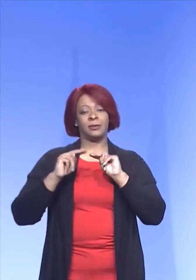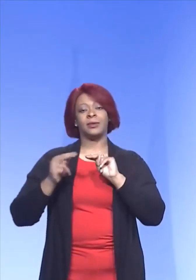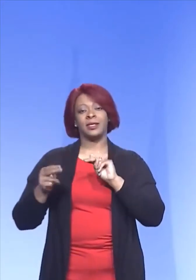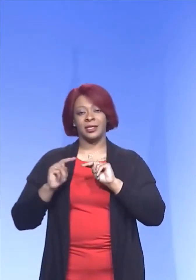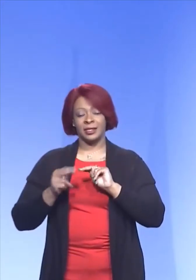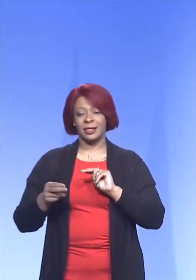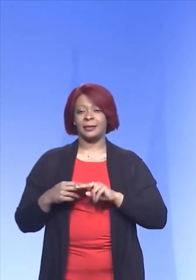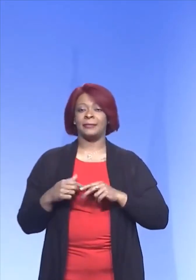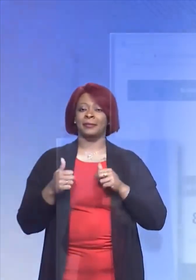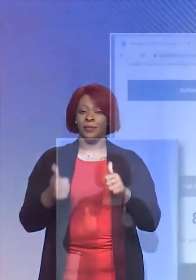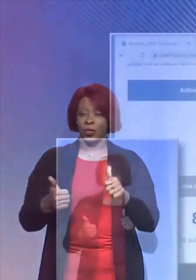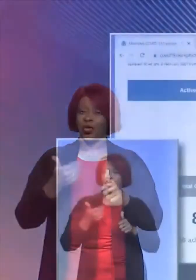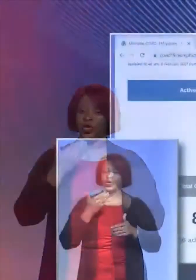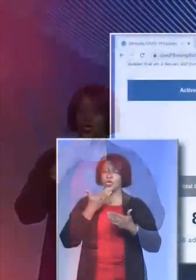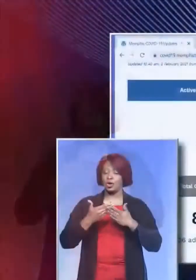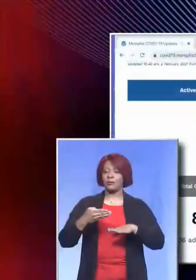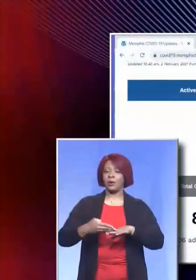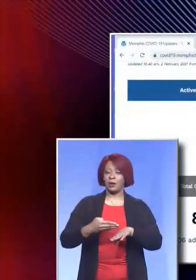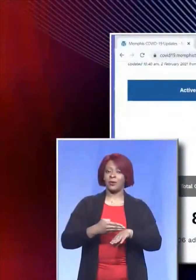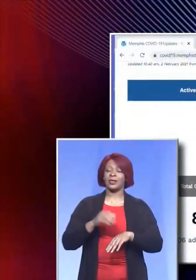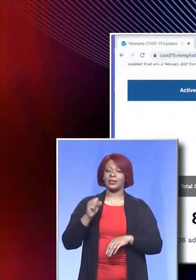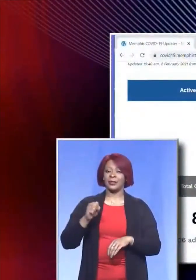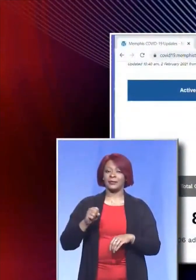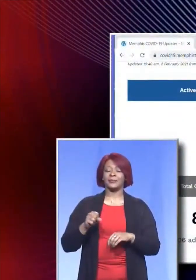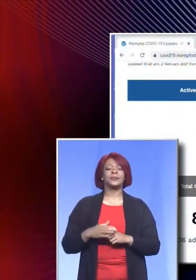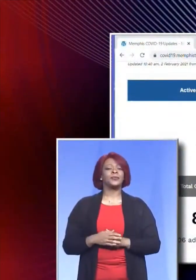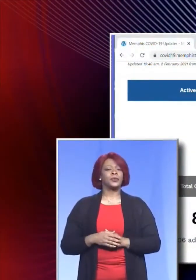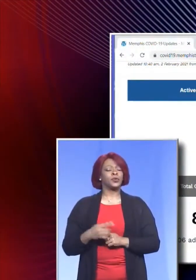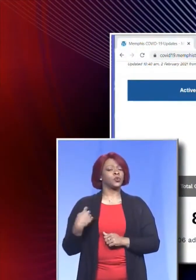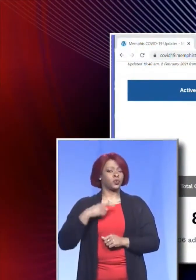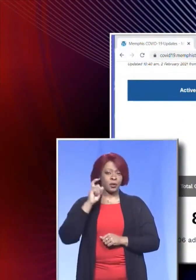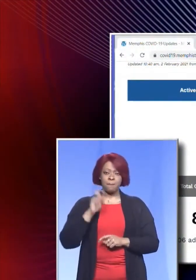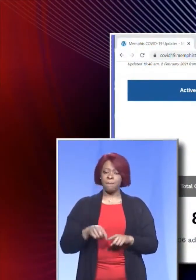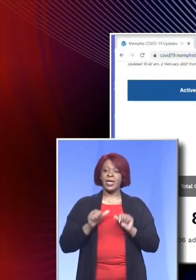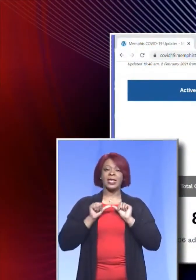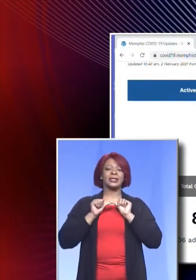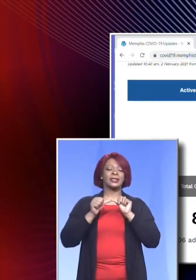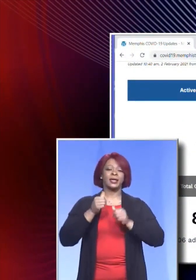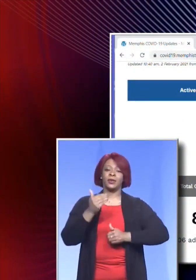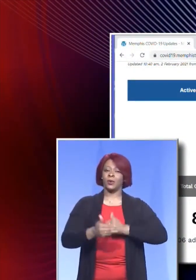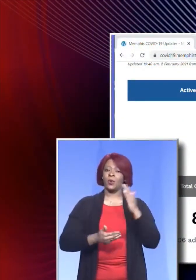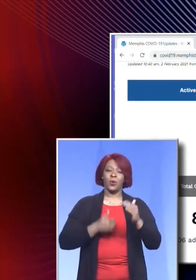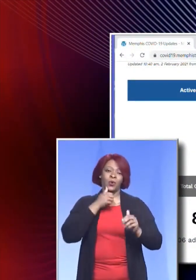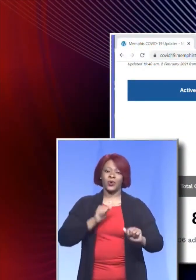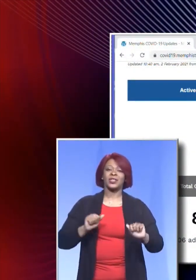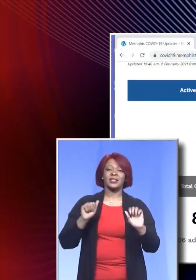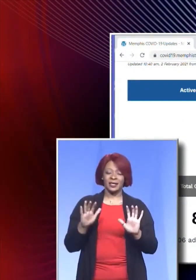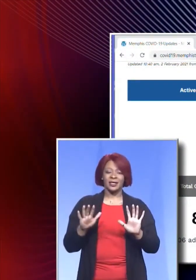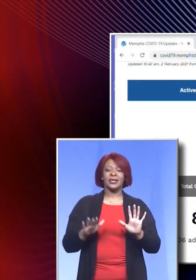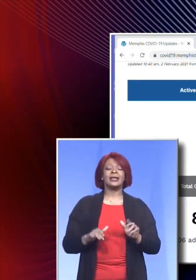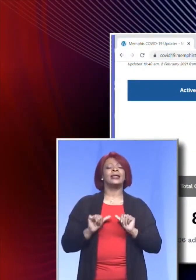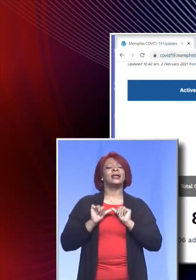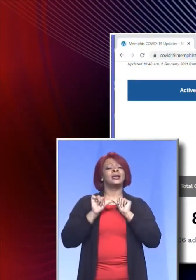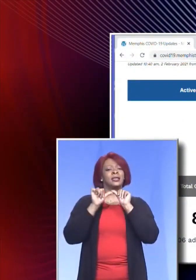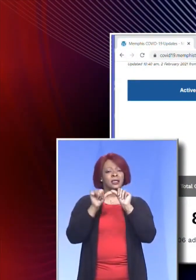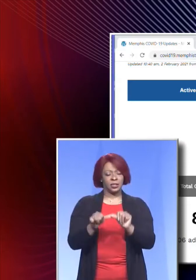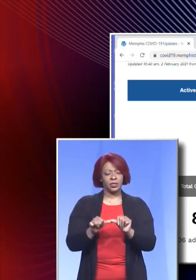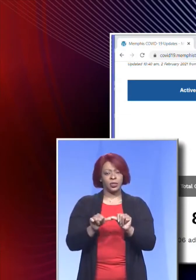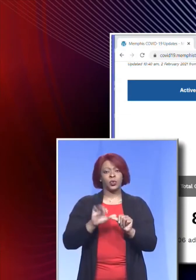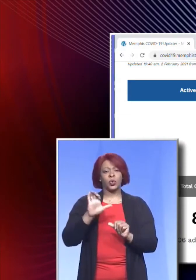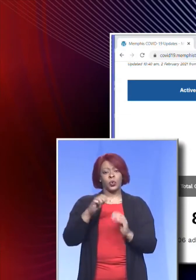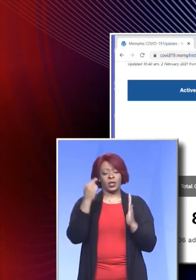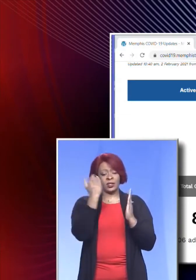We're making good progress. We must stay the course and continue to do the